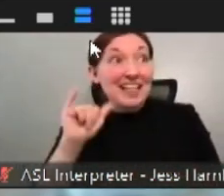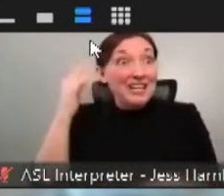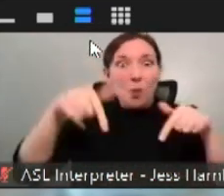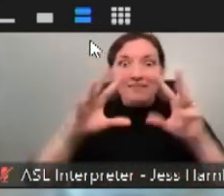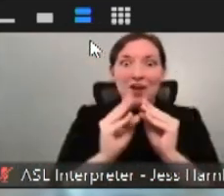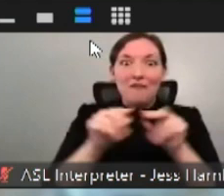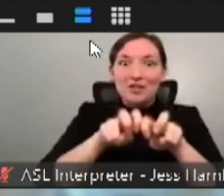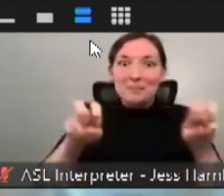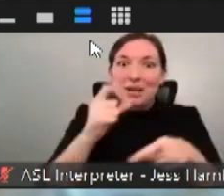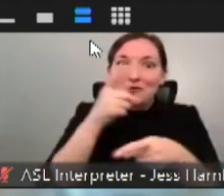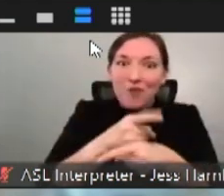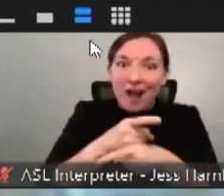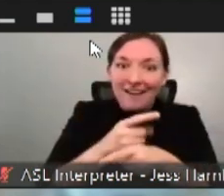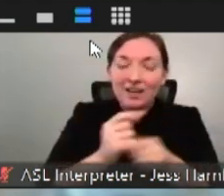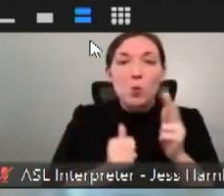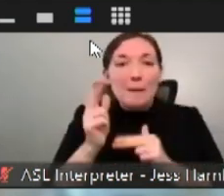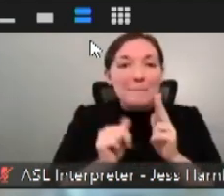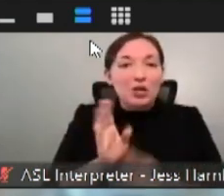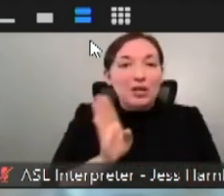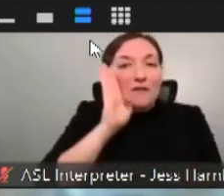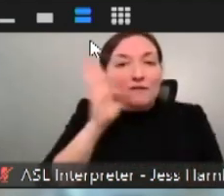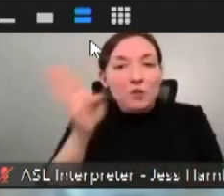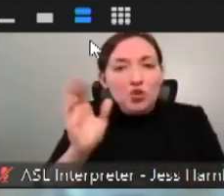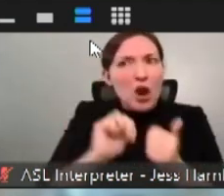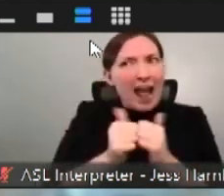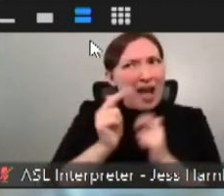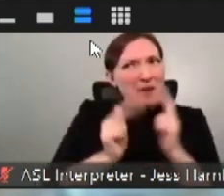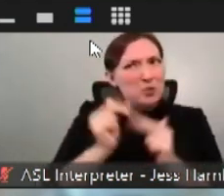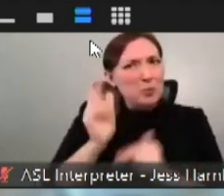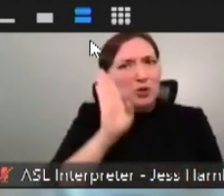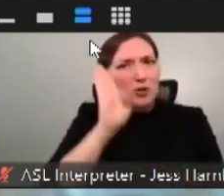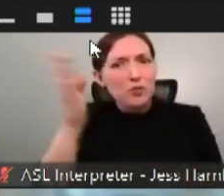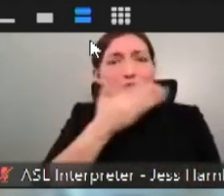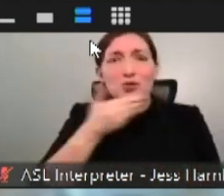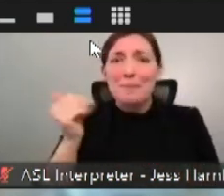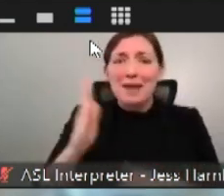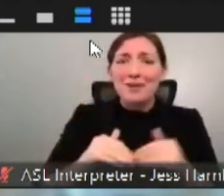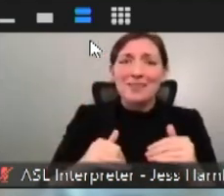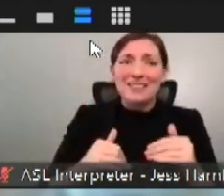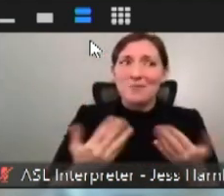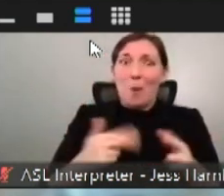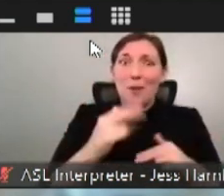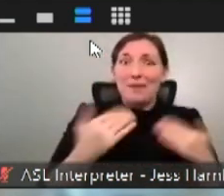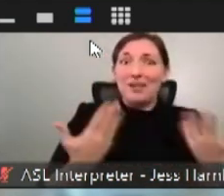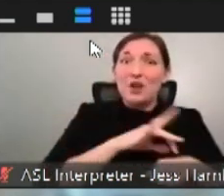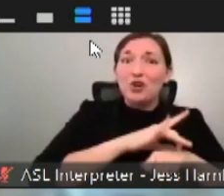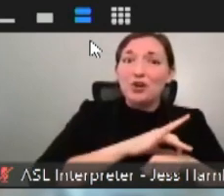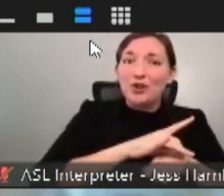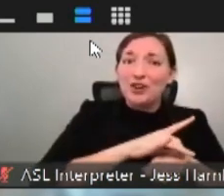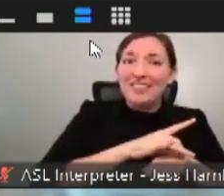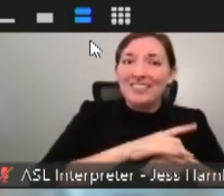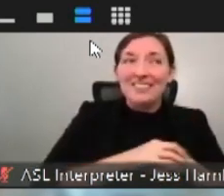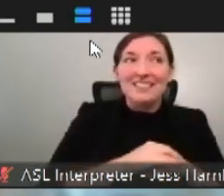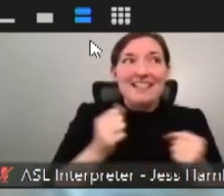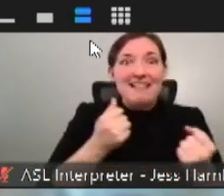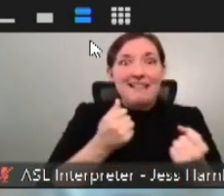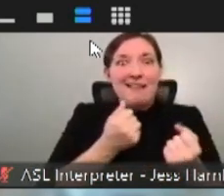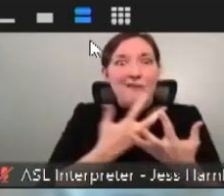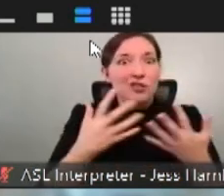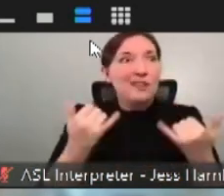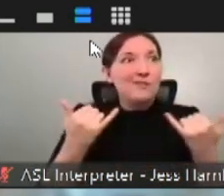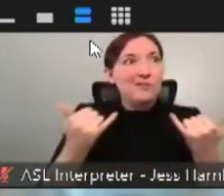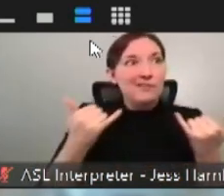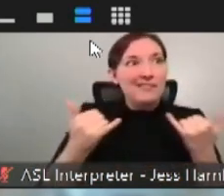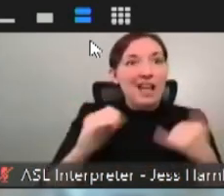To talk about how you're building a future that is going to be better than what we built on here on Earth. And because everything is going through that nice metal